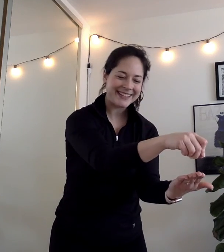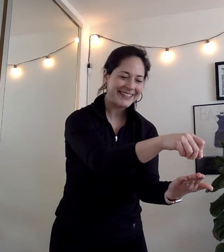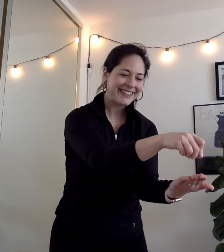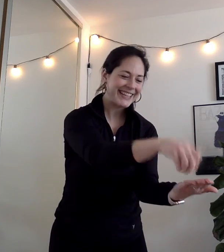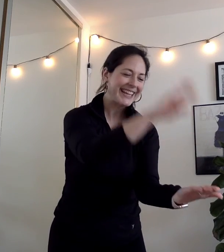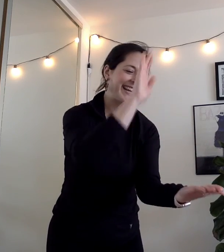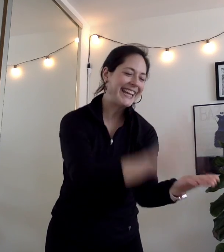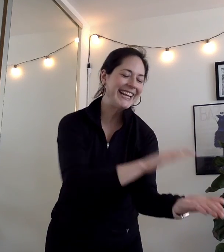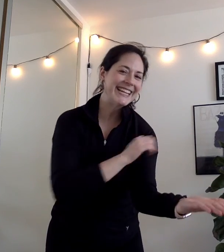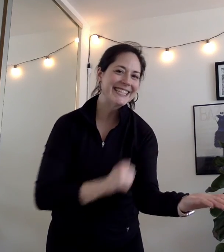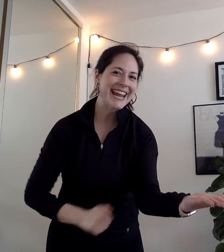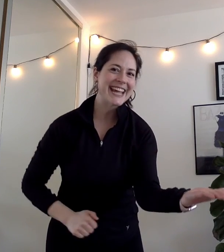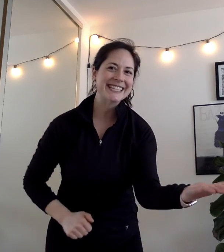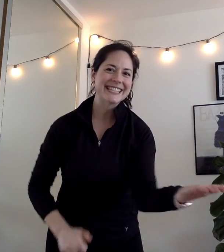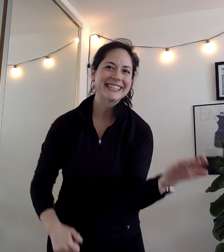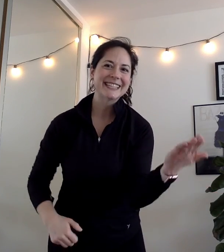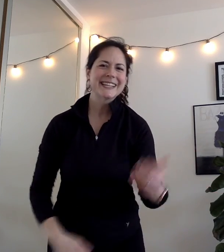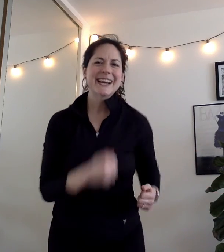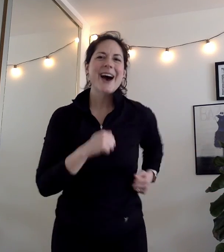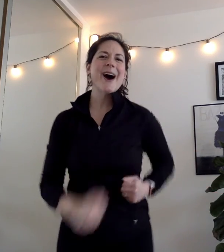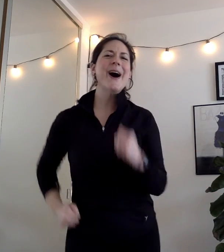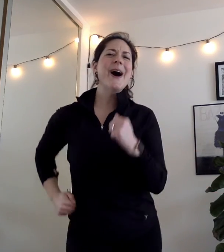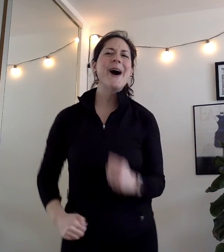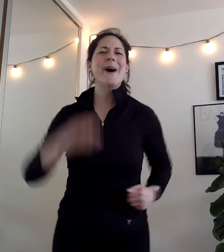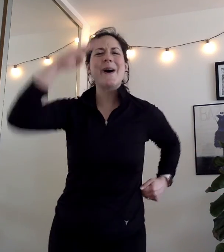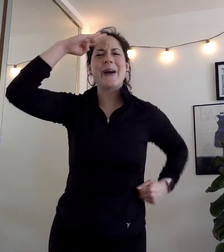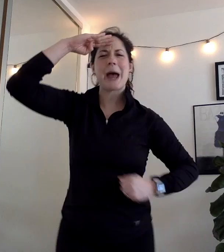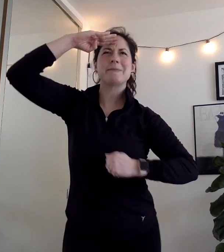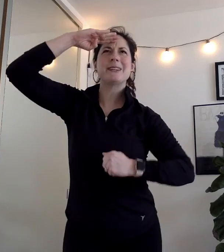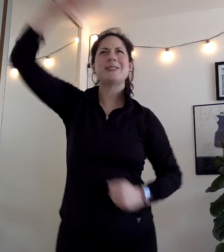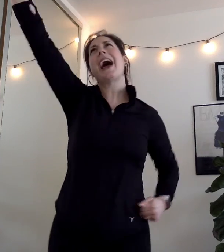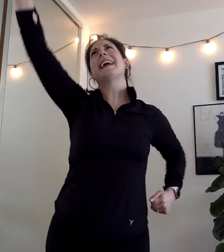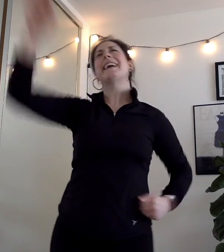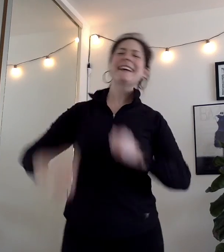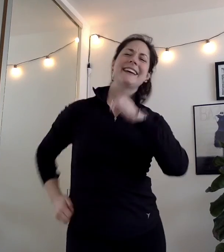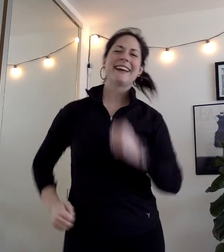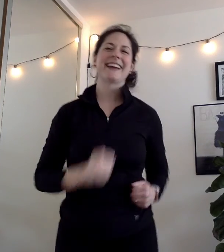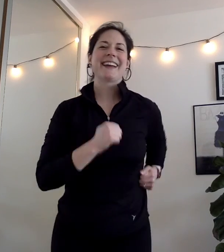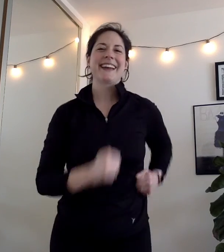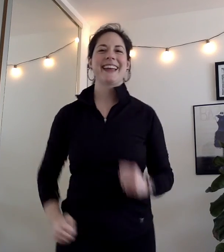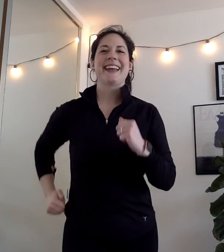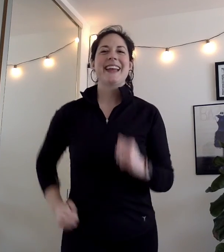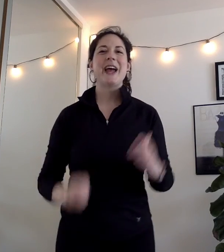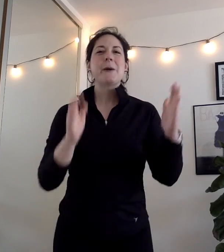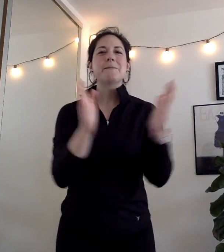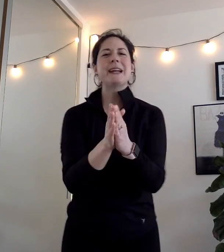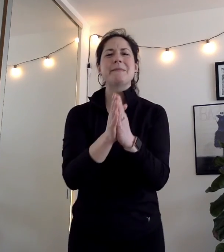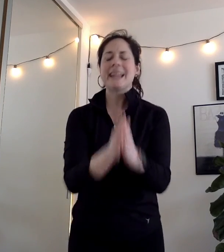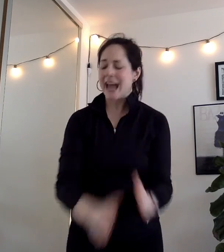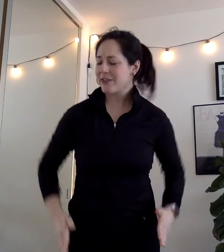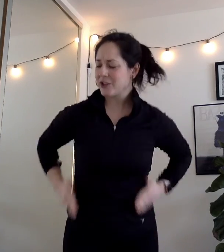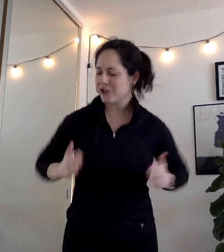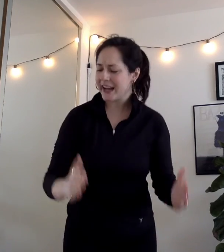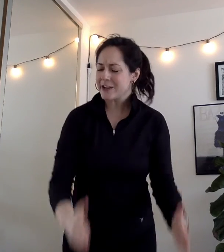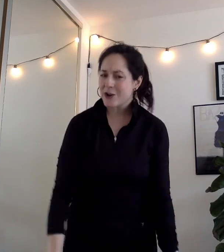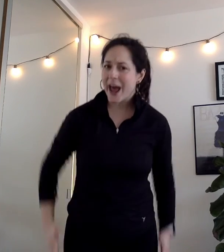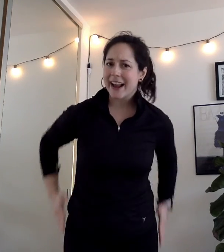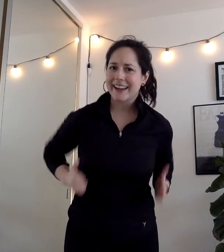in his hands Oh Captain Jack meet me at the train track